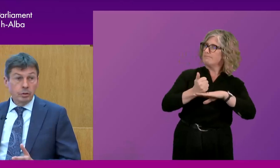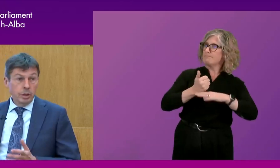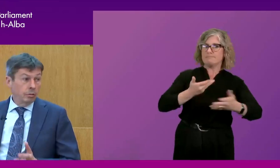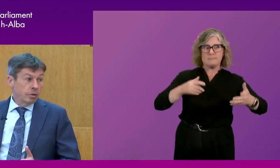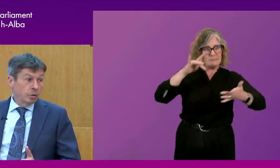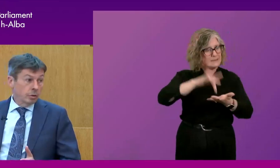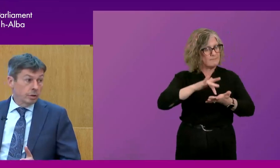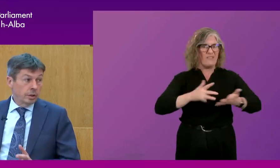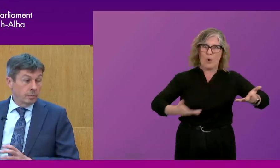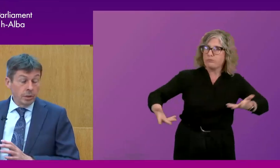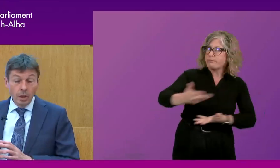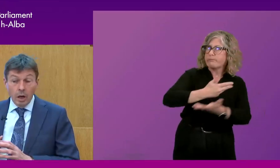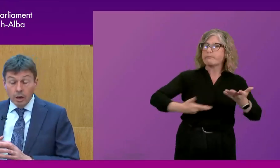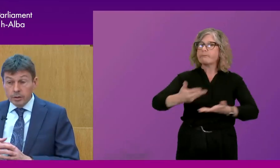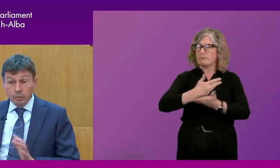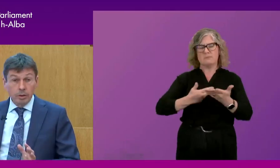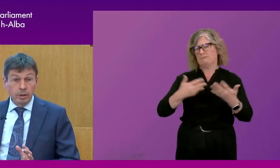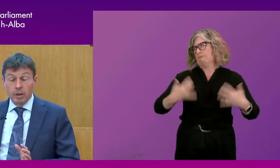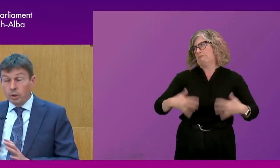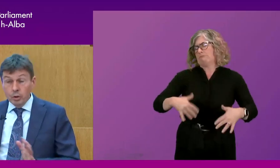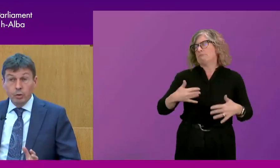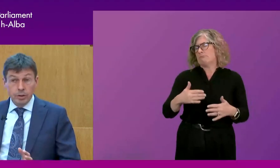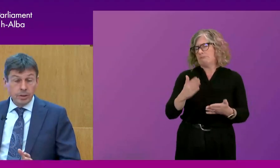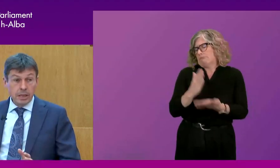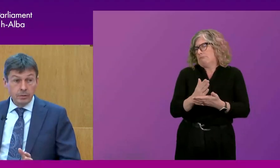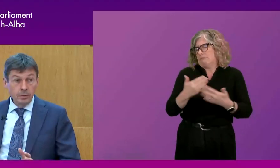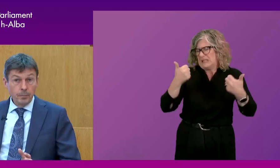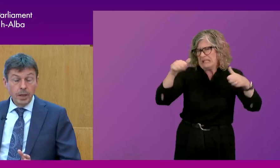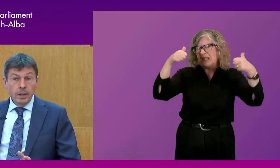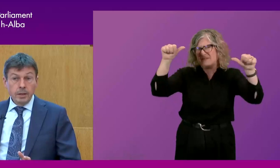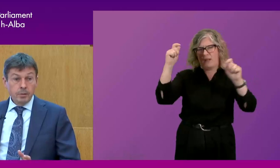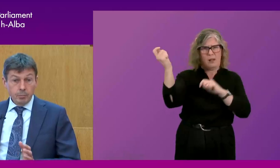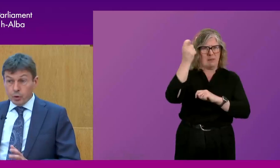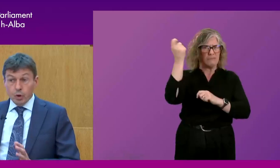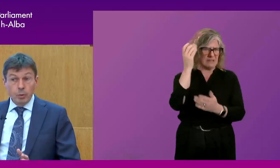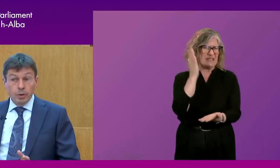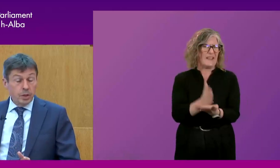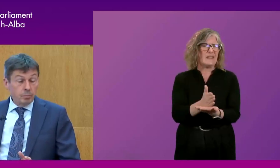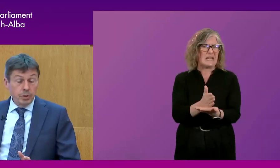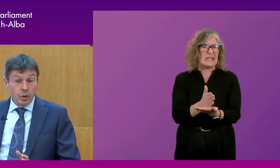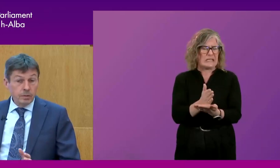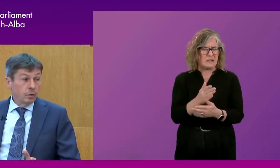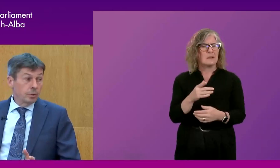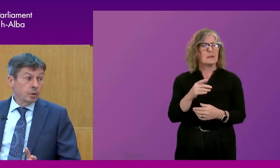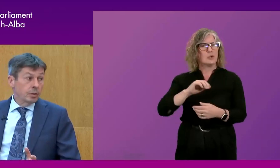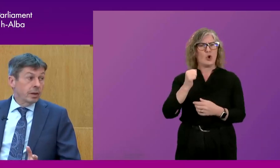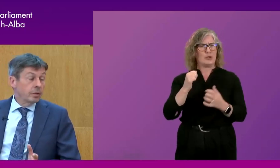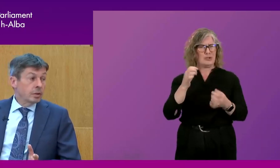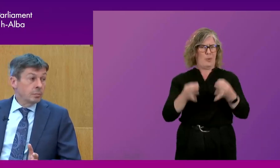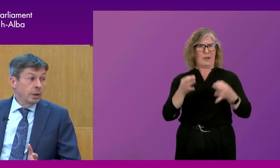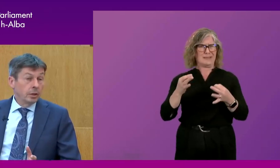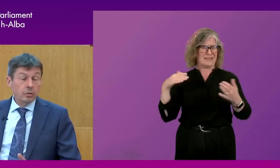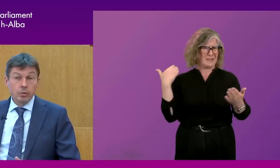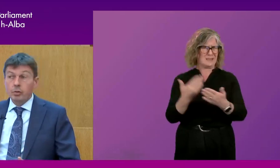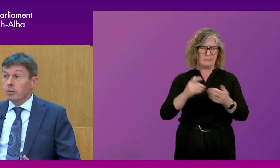discussion here in Scotland, it has been undoubtedly hugely successful. Scottish politics has been transformed in the 25